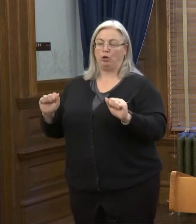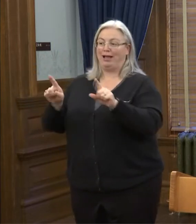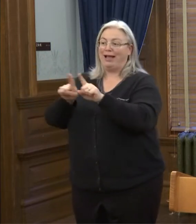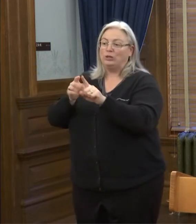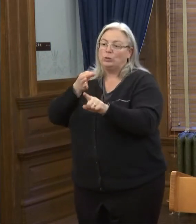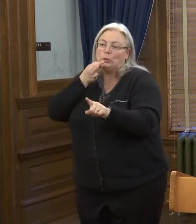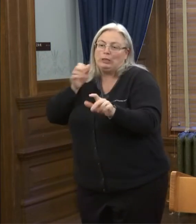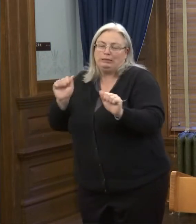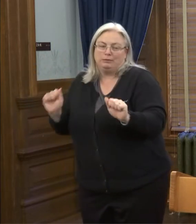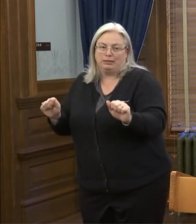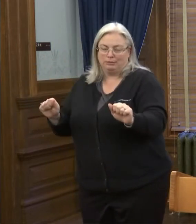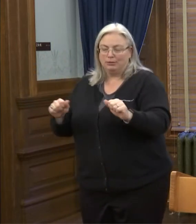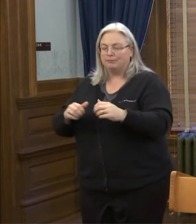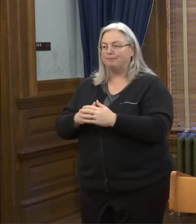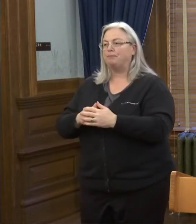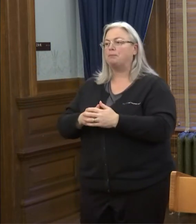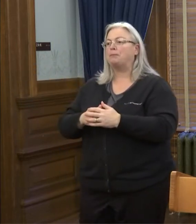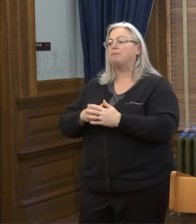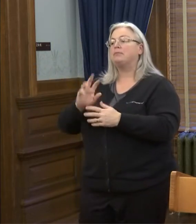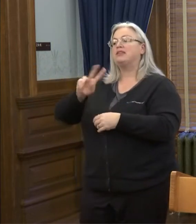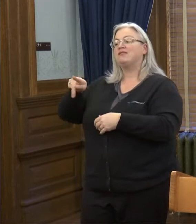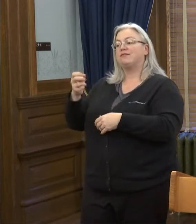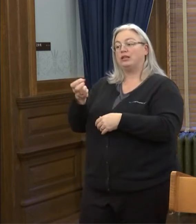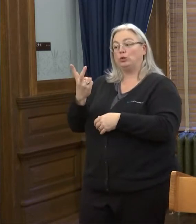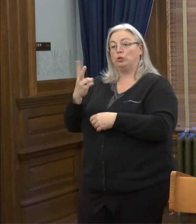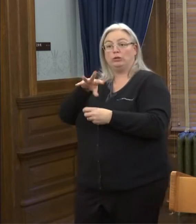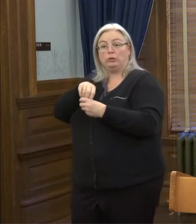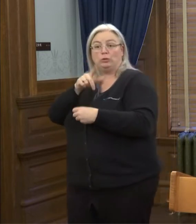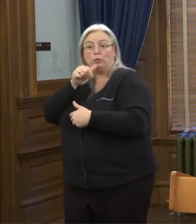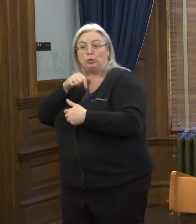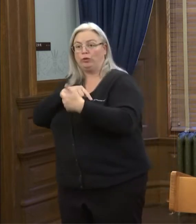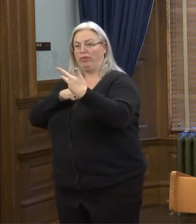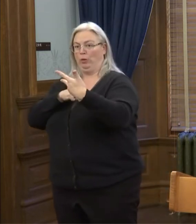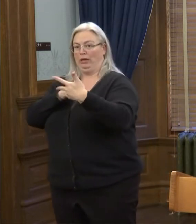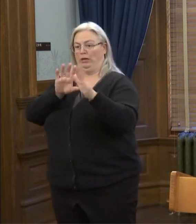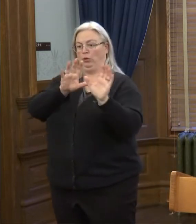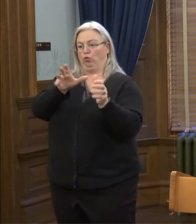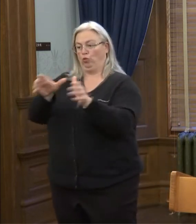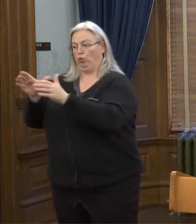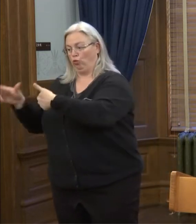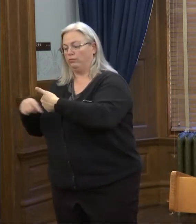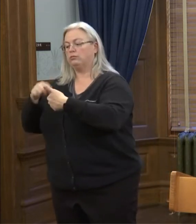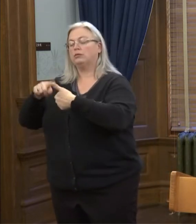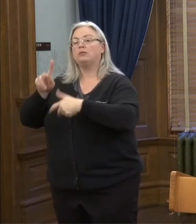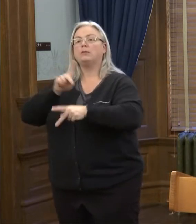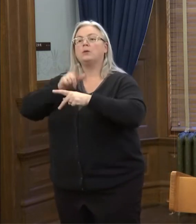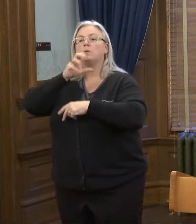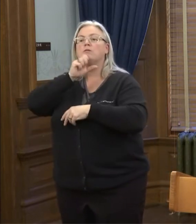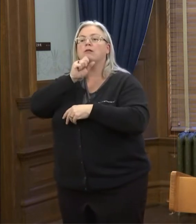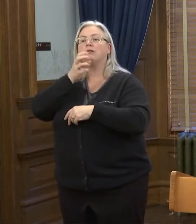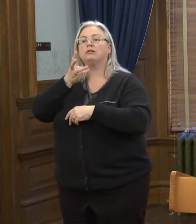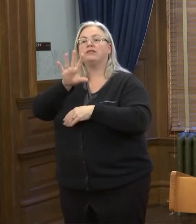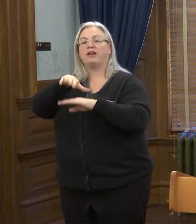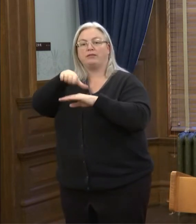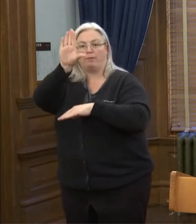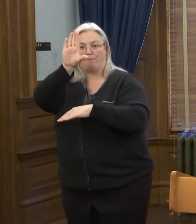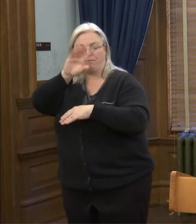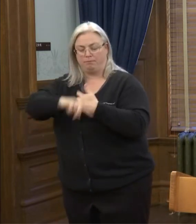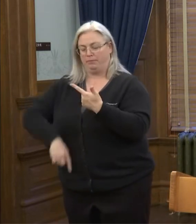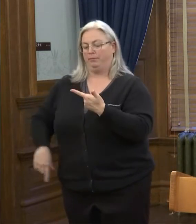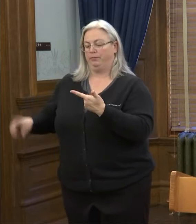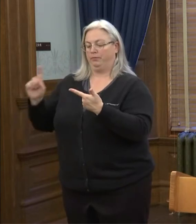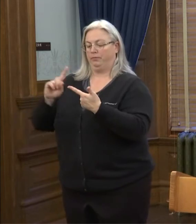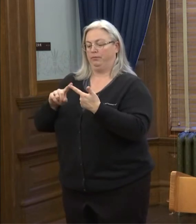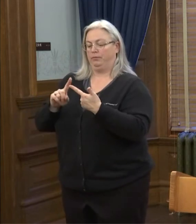quickly as possible phase two includes three groups persons age 65 and older